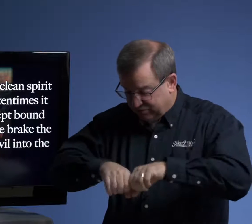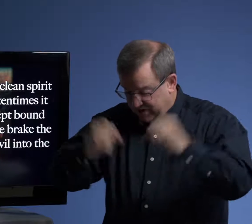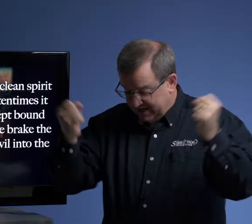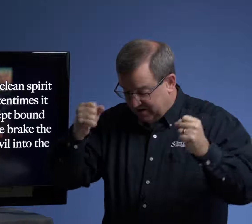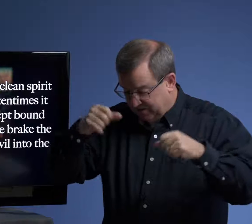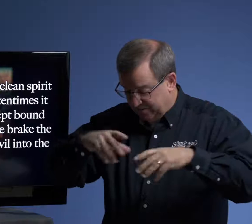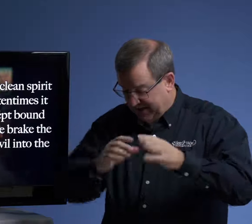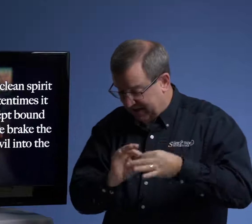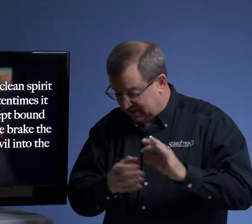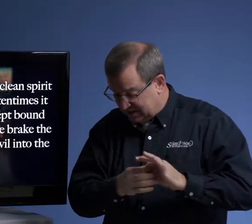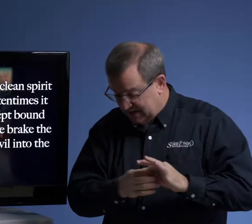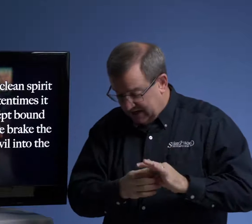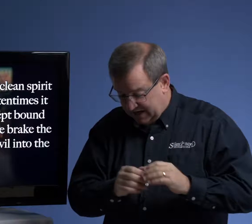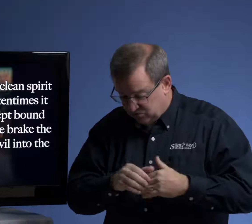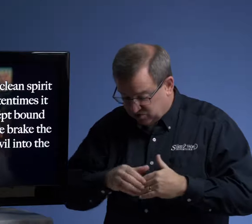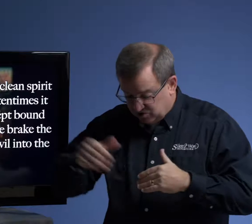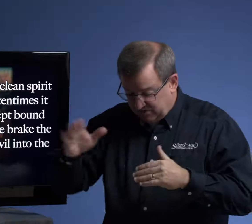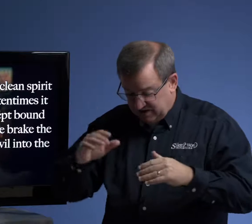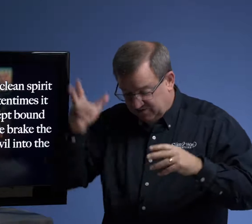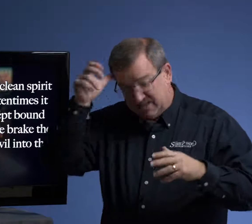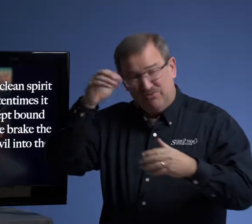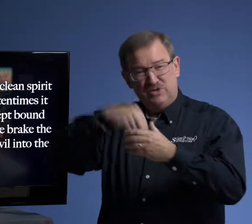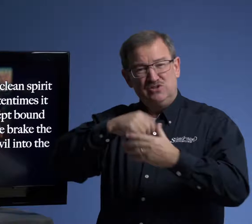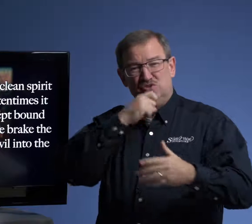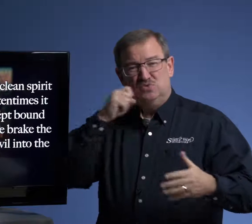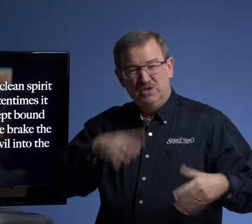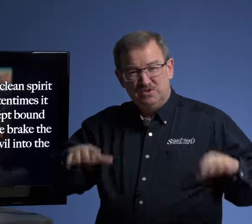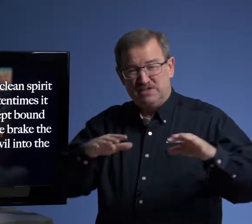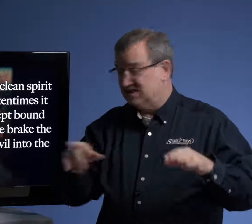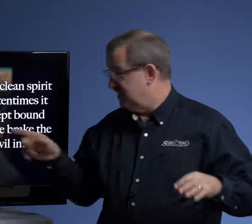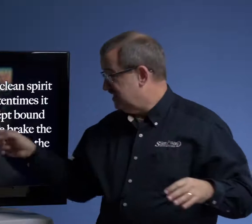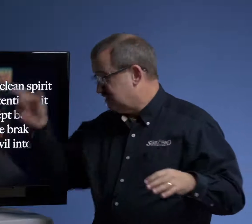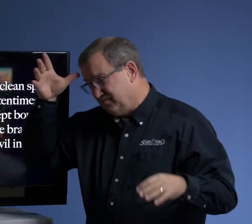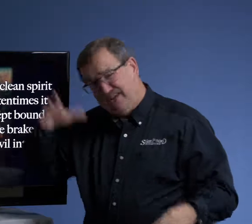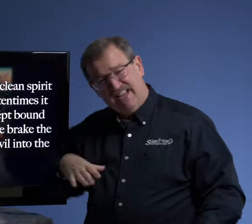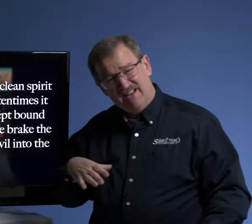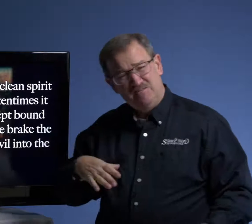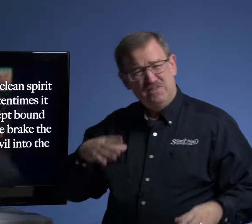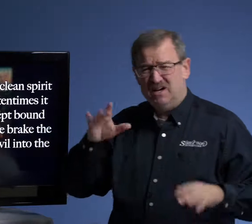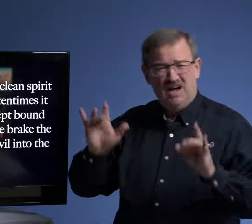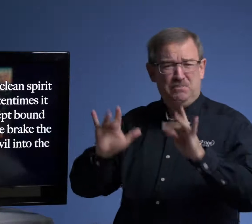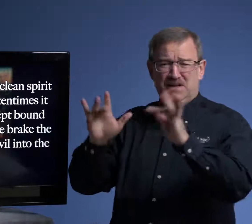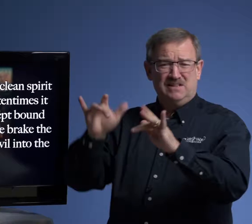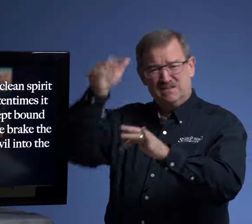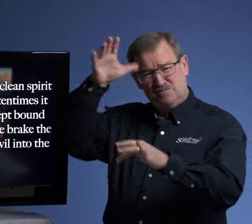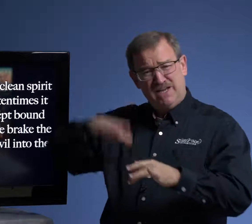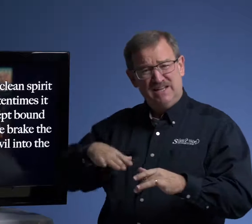break the bands and was driven of the devil into the wilderness. This man, I pity this man.